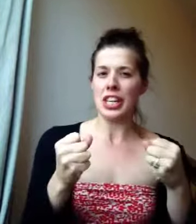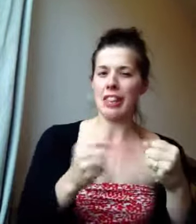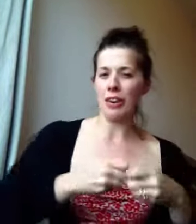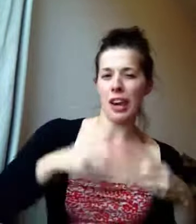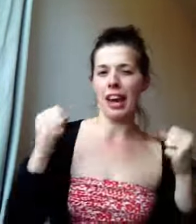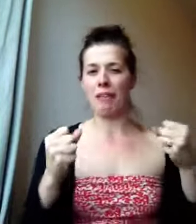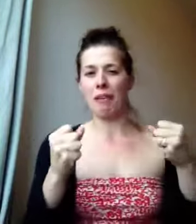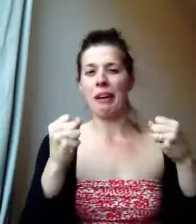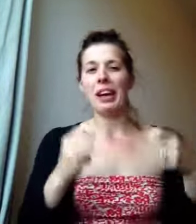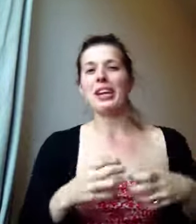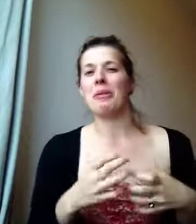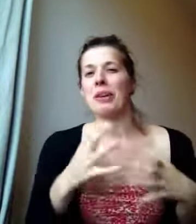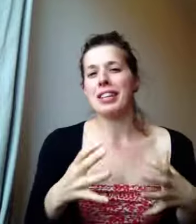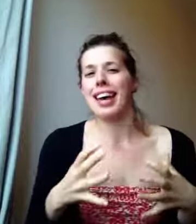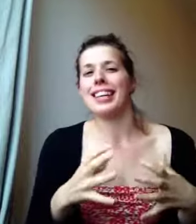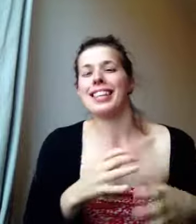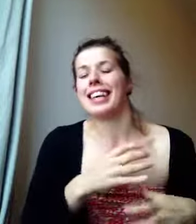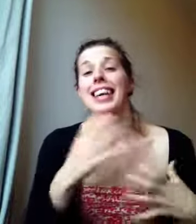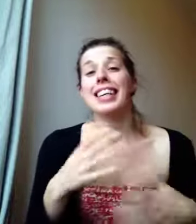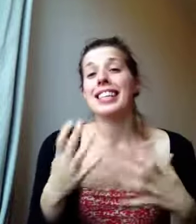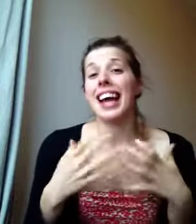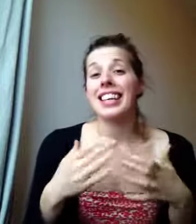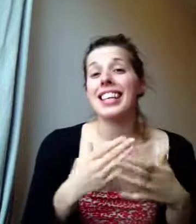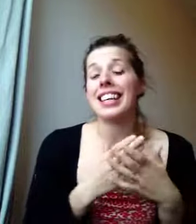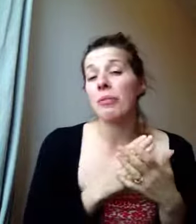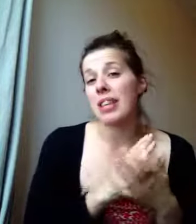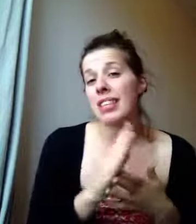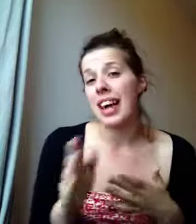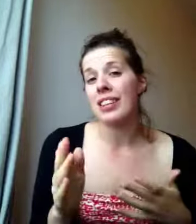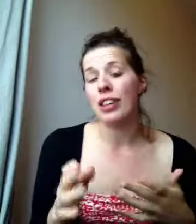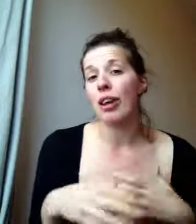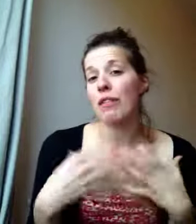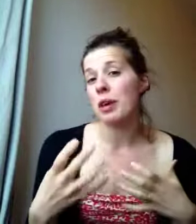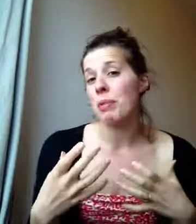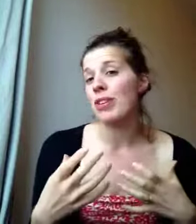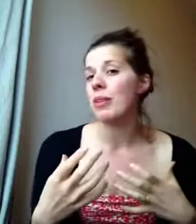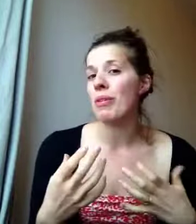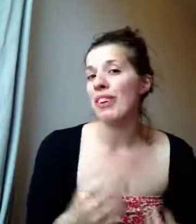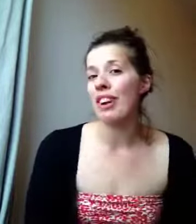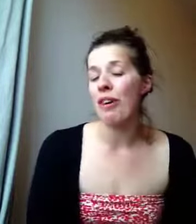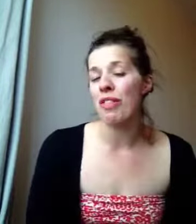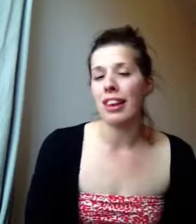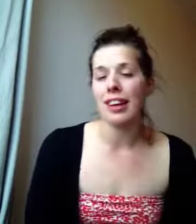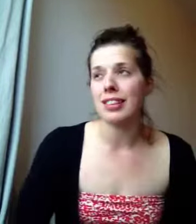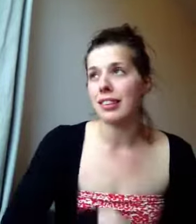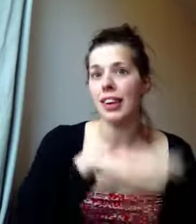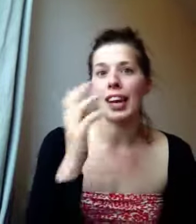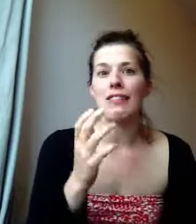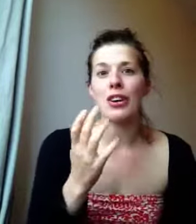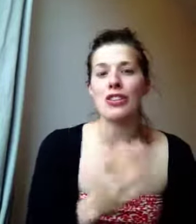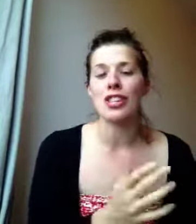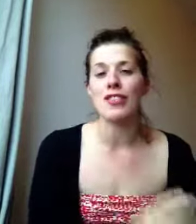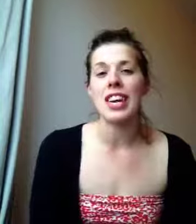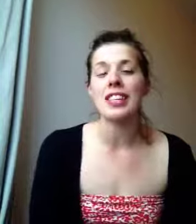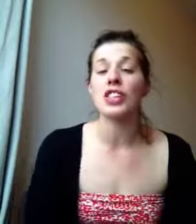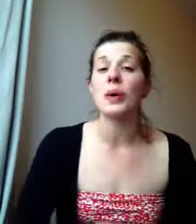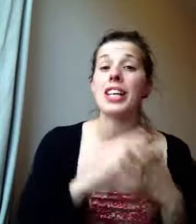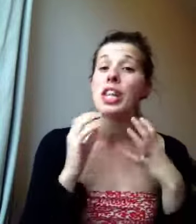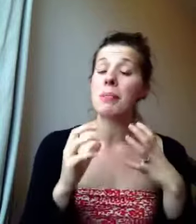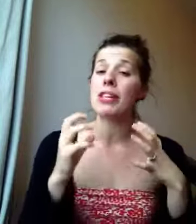and they don't have, you know, what it takes to actually withstand a lot of the abuse that we've given it over the last kind of hundreds of years. And so actually it means